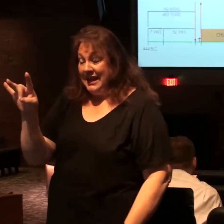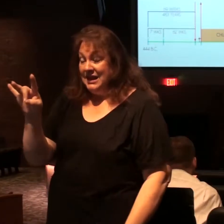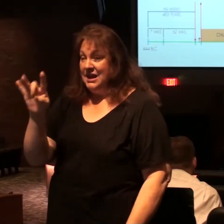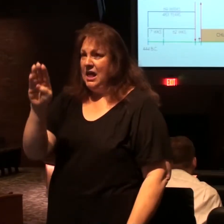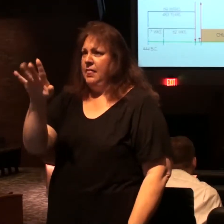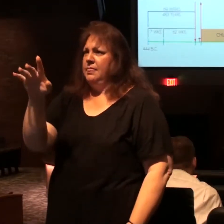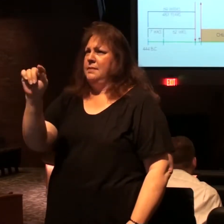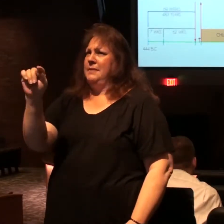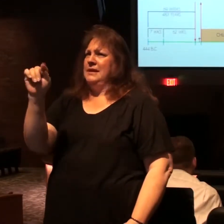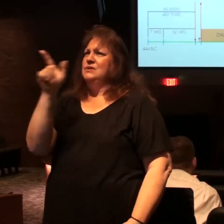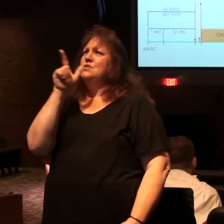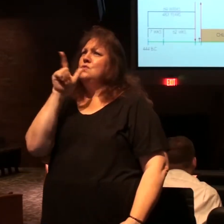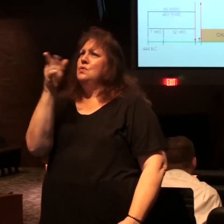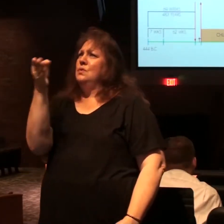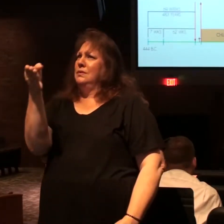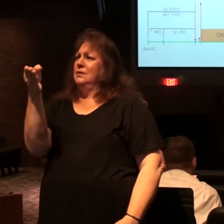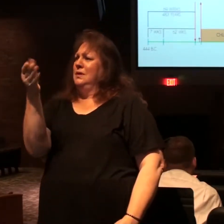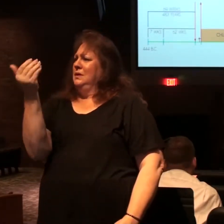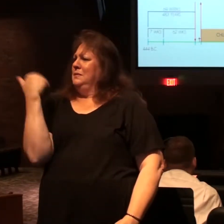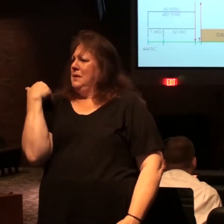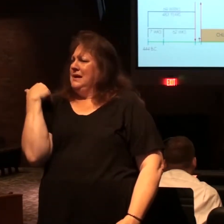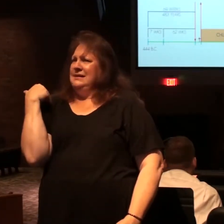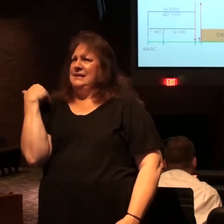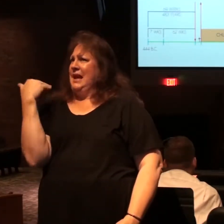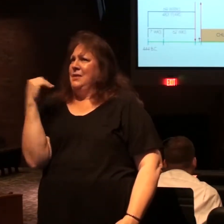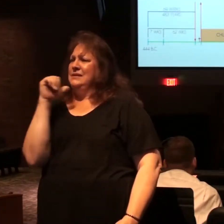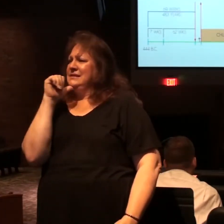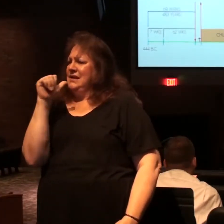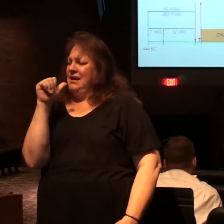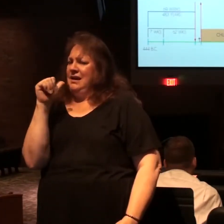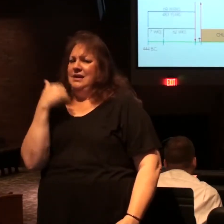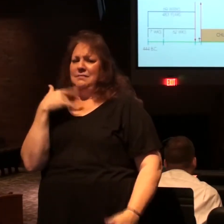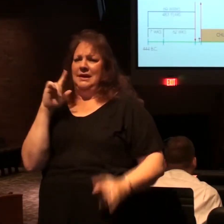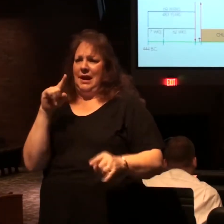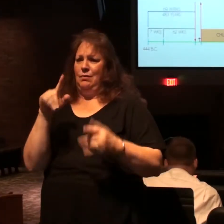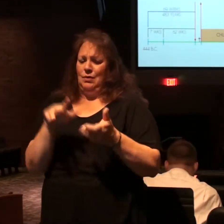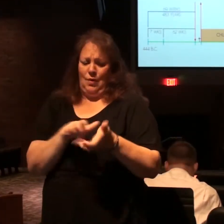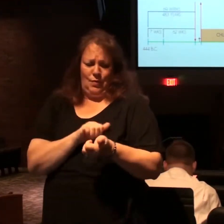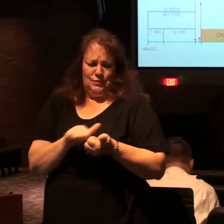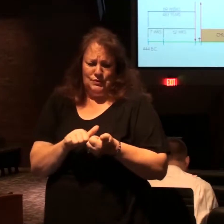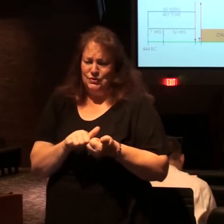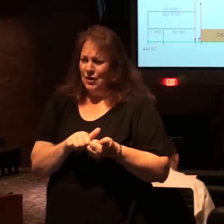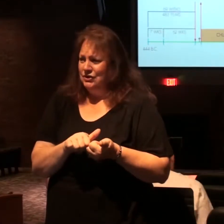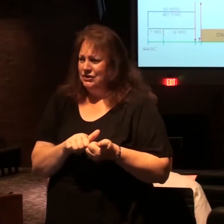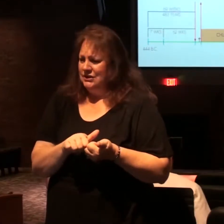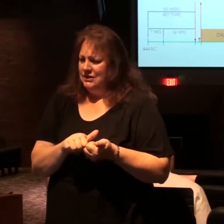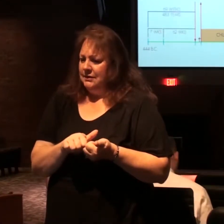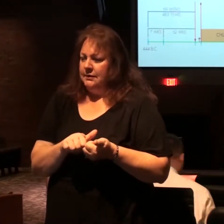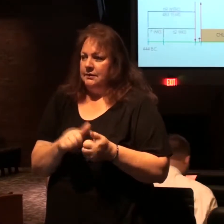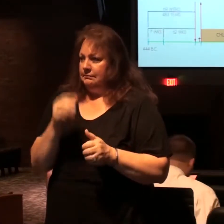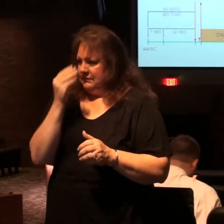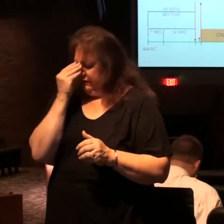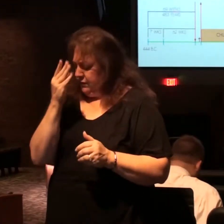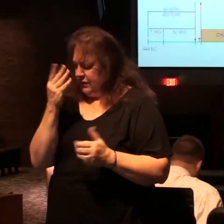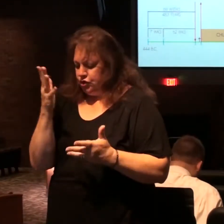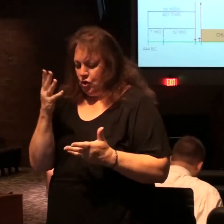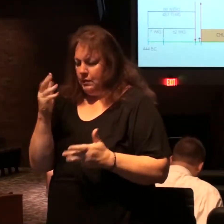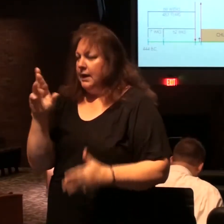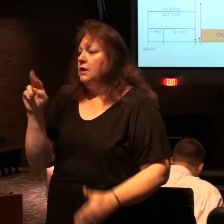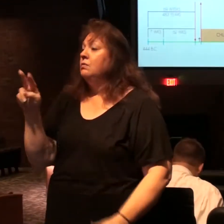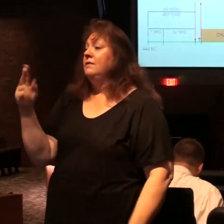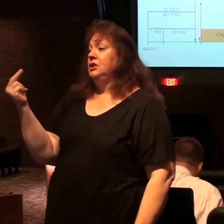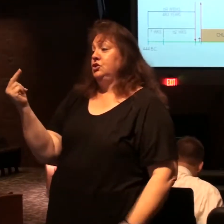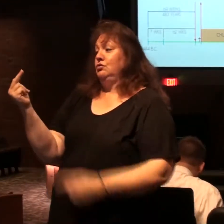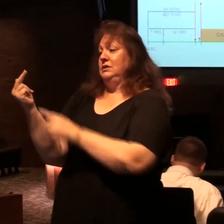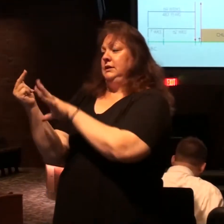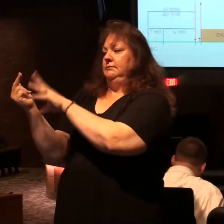the beast you saw was and is not and is about to come out of the beast and go to destruction he's picking us what's already been revealed in chapter 13